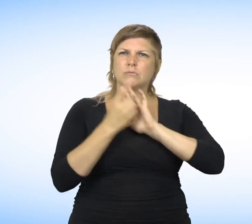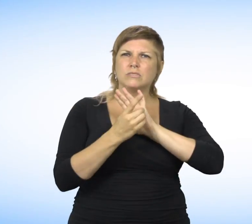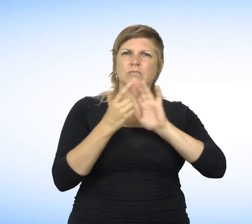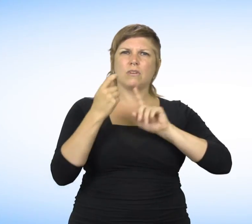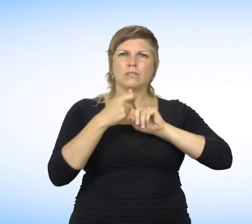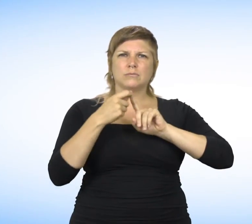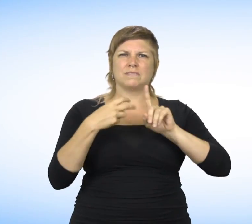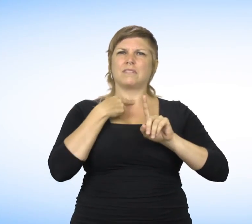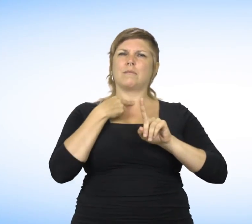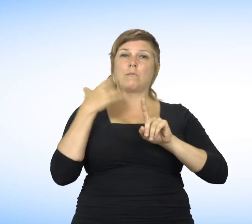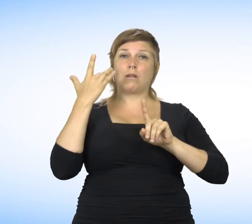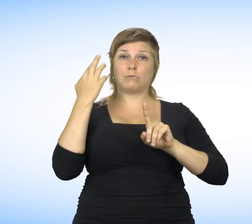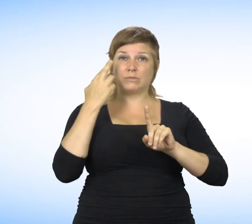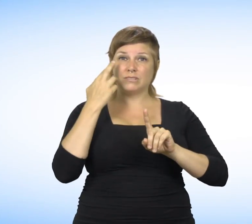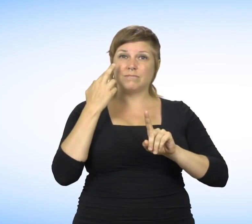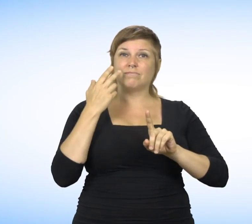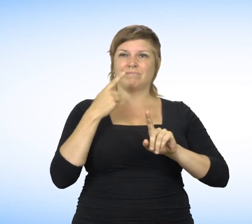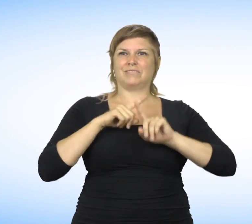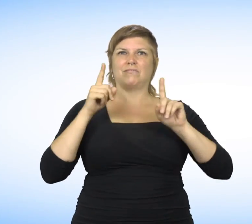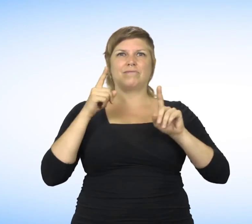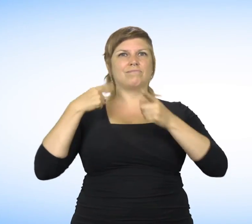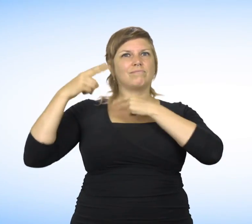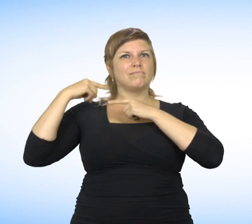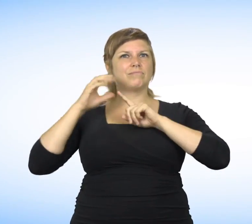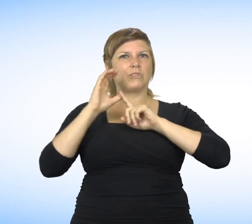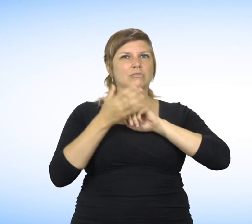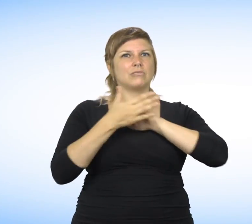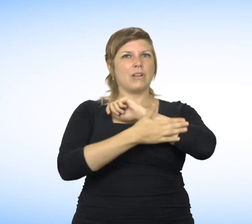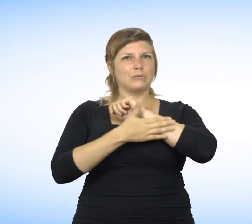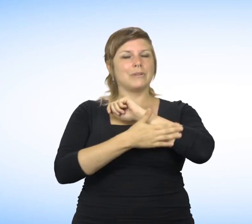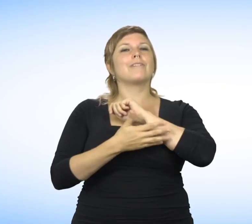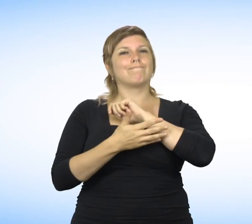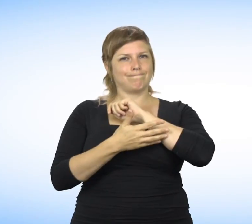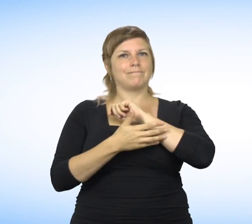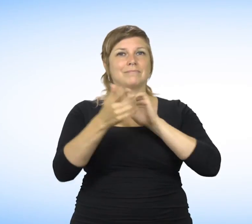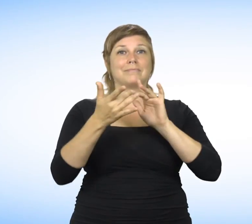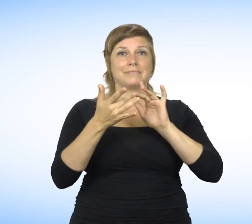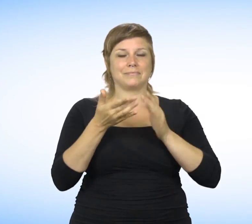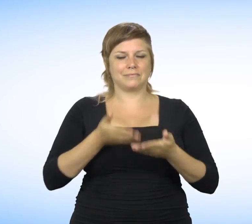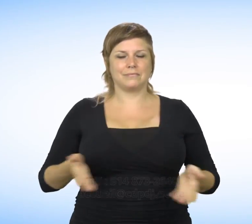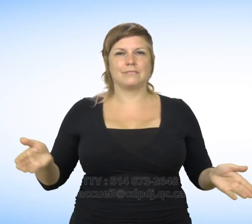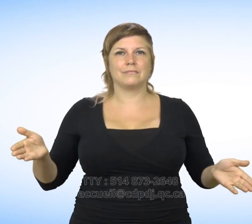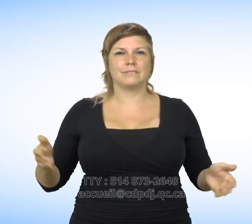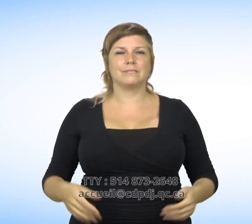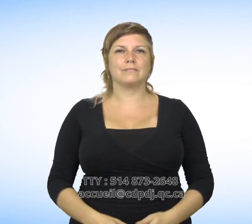If you believe you have been a victim of discrimination or harassment based on this ground, contact us. By TTY at